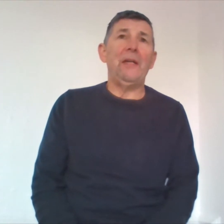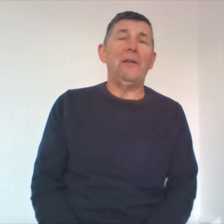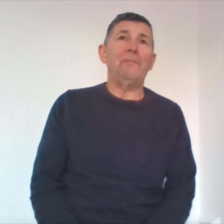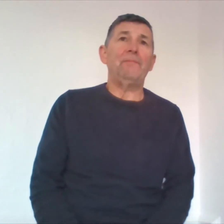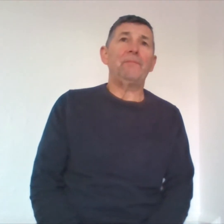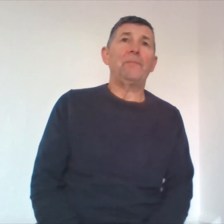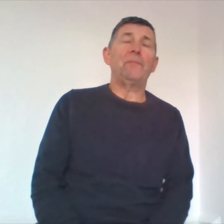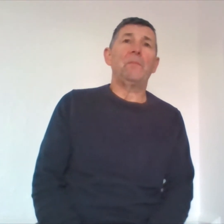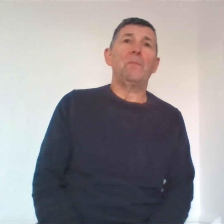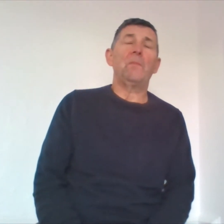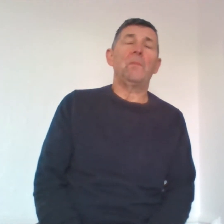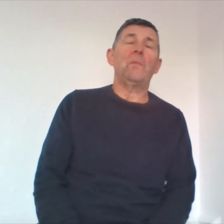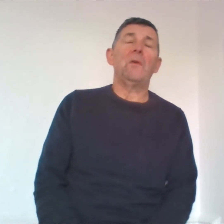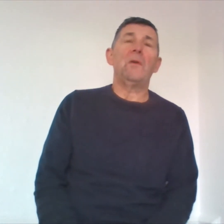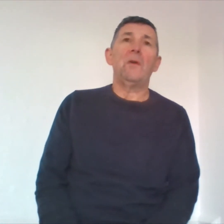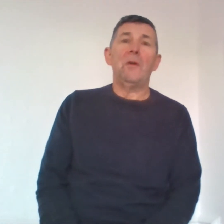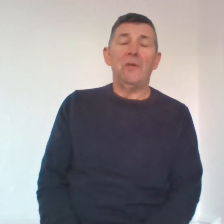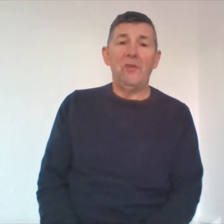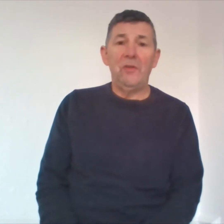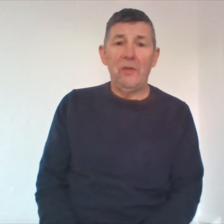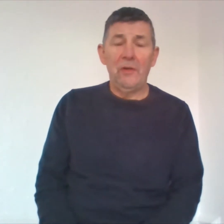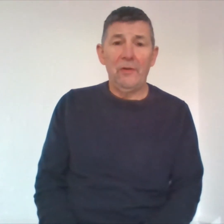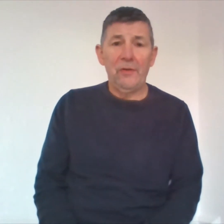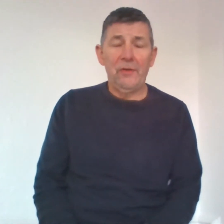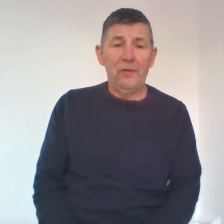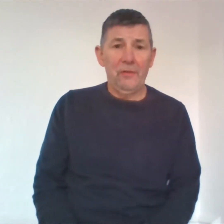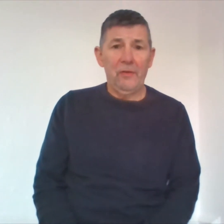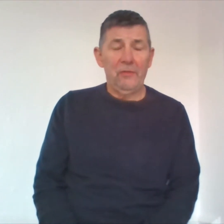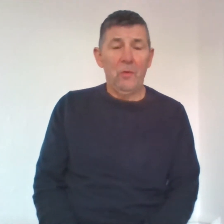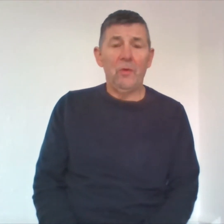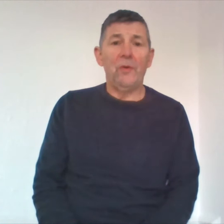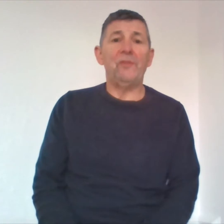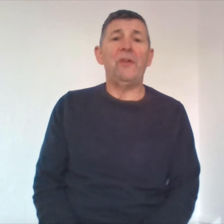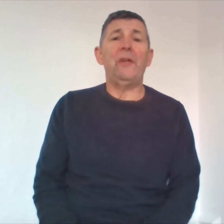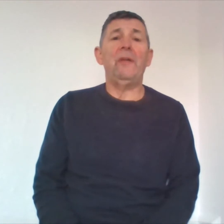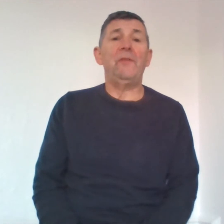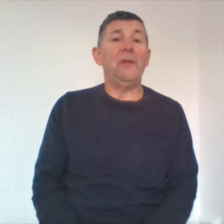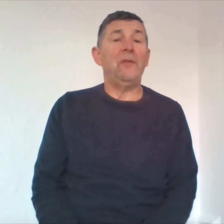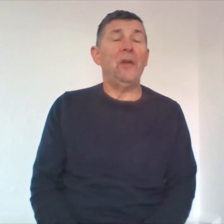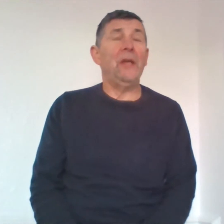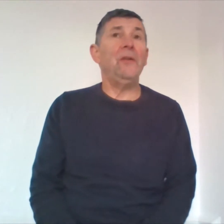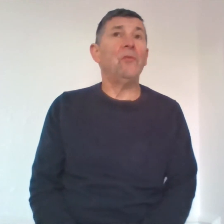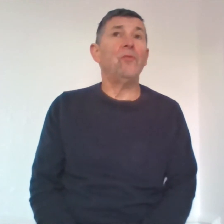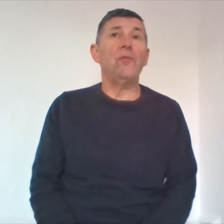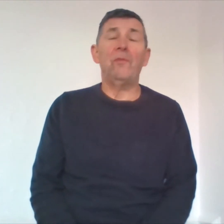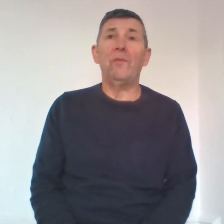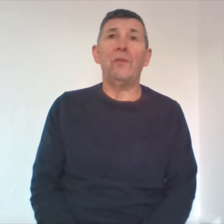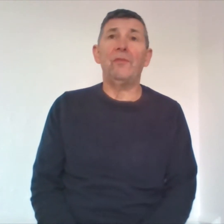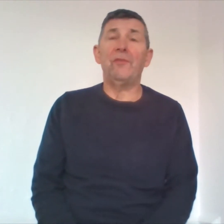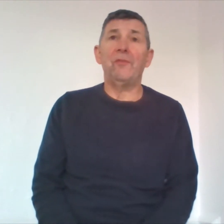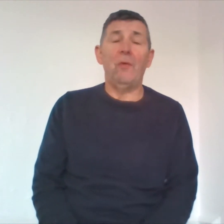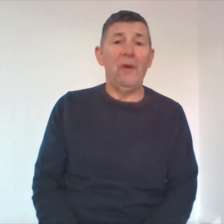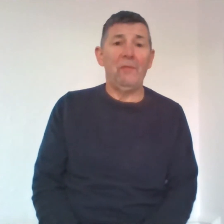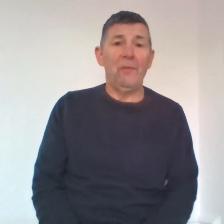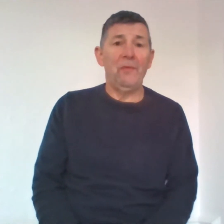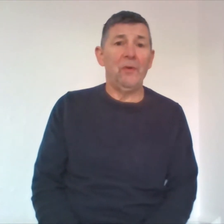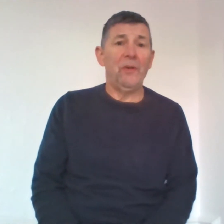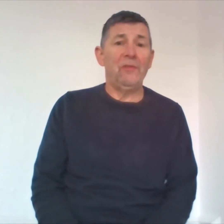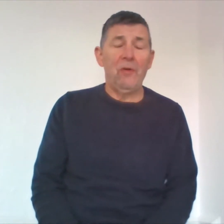she inherited the small cottage that they lived in in the rural forests away from everyone that's how